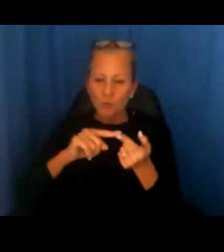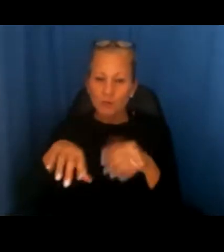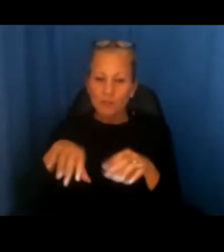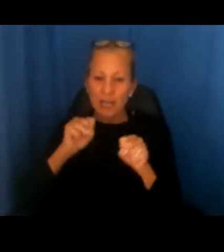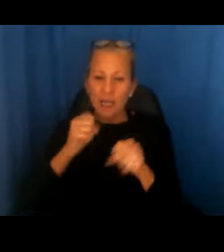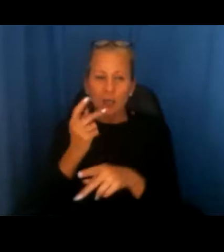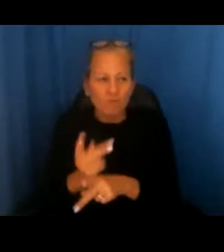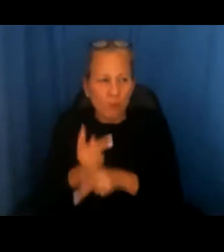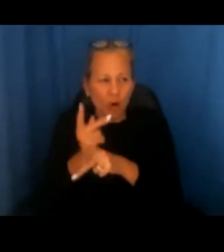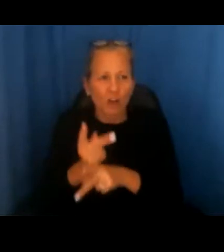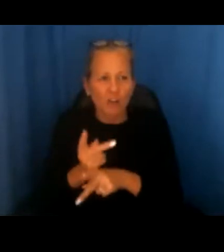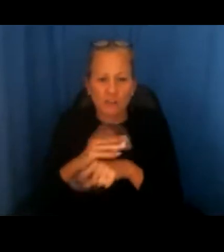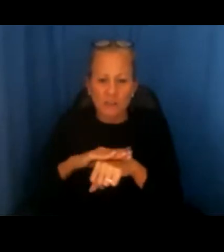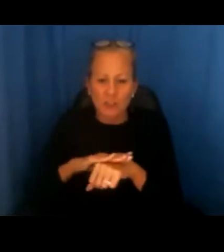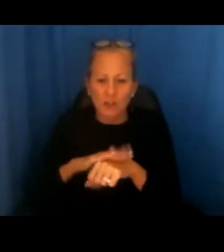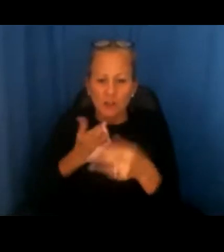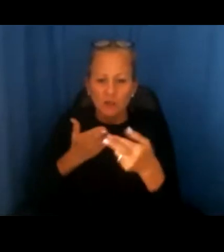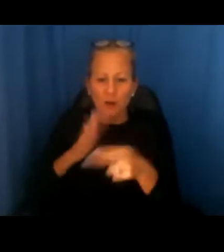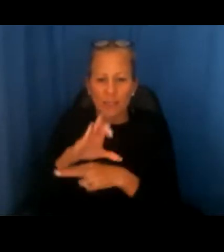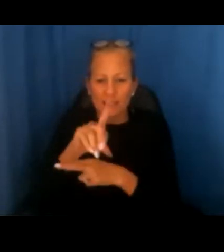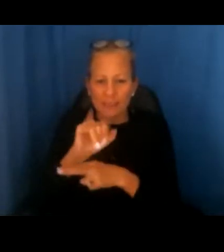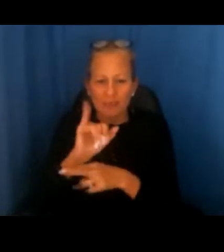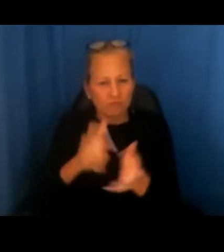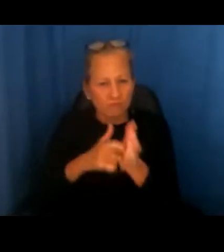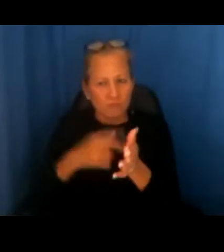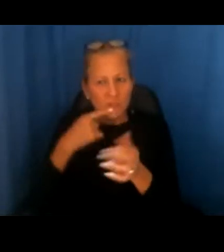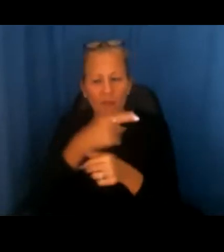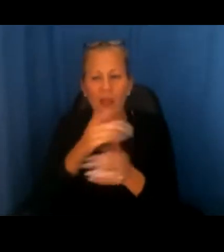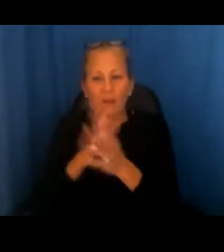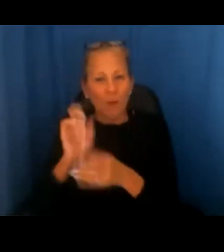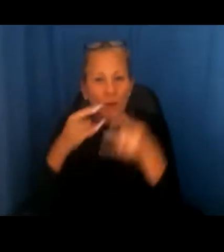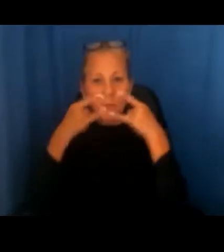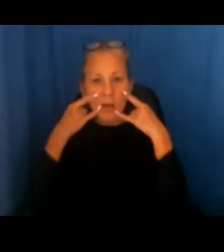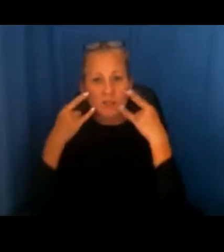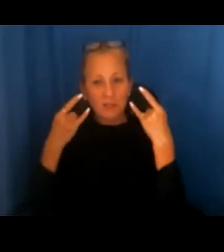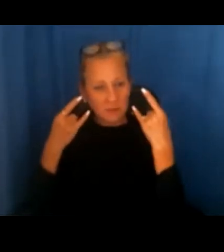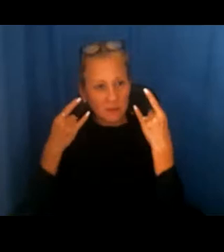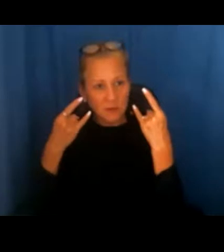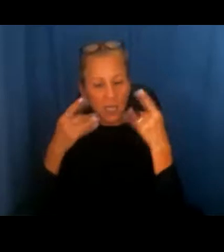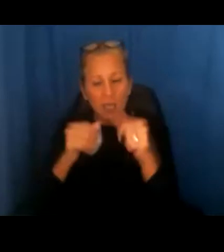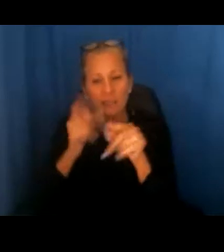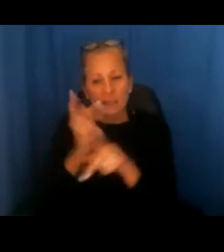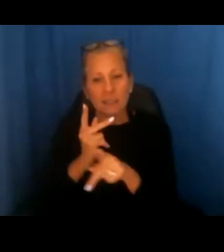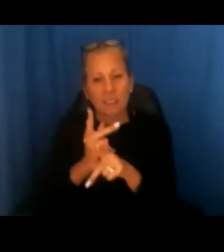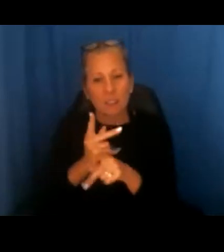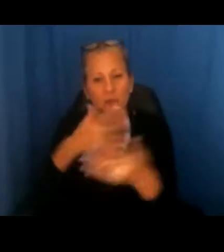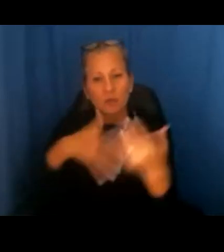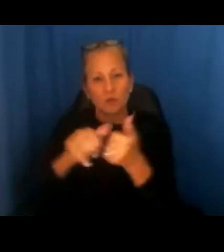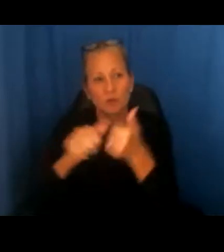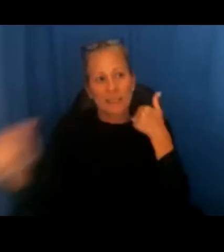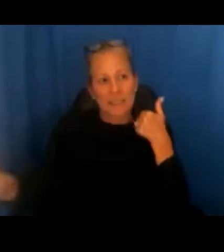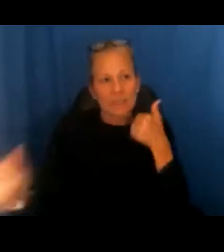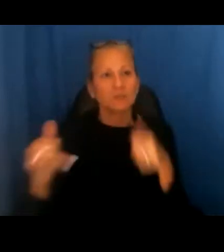recommended by the CDC asking them to wear masks and maintain social distancing.